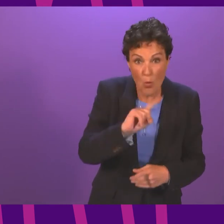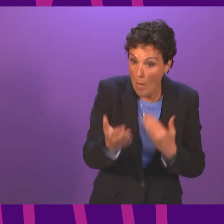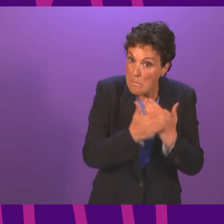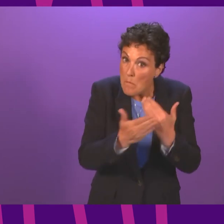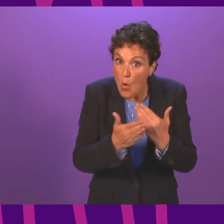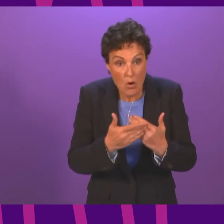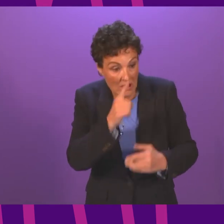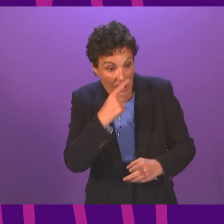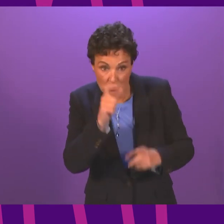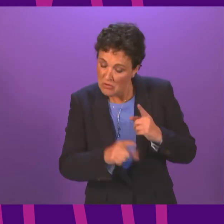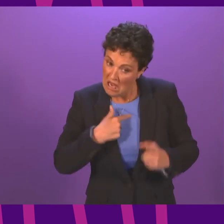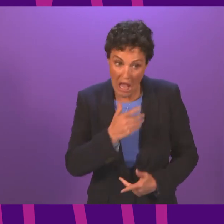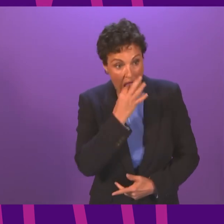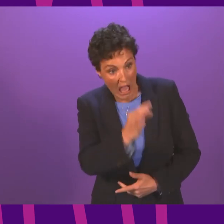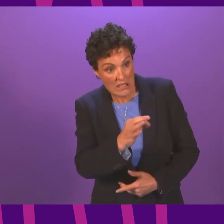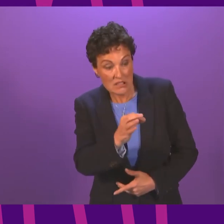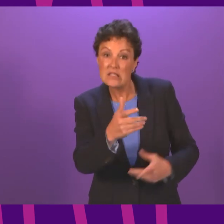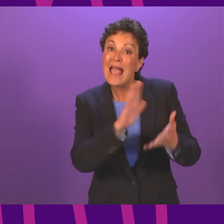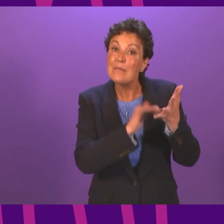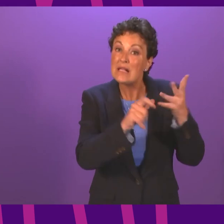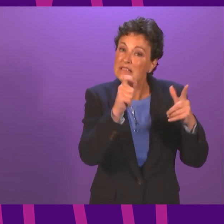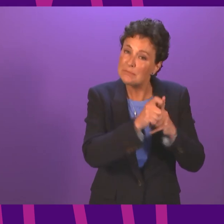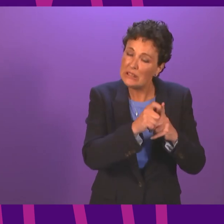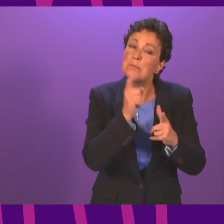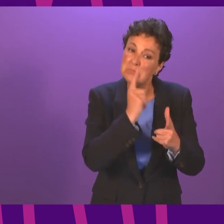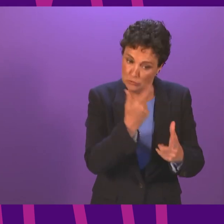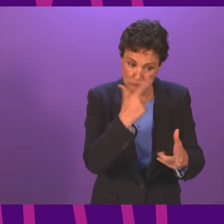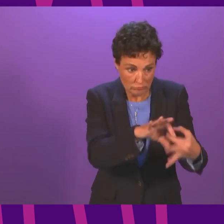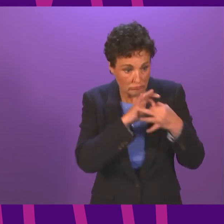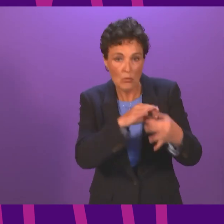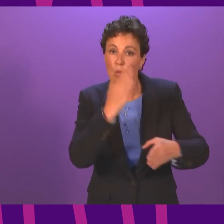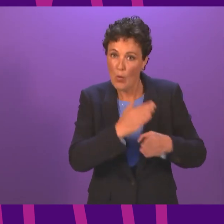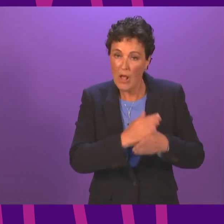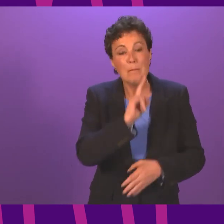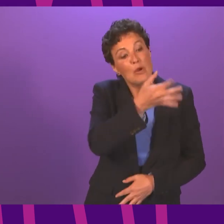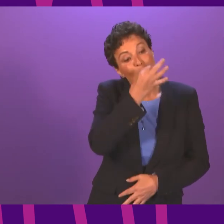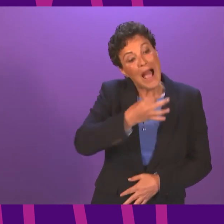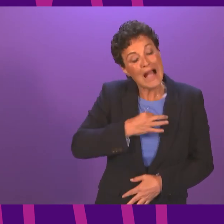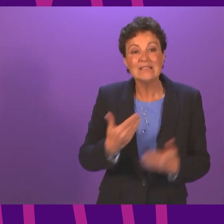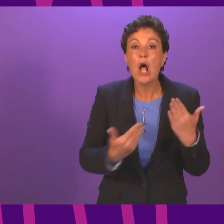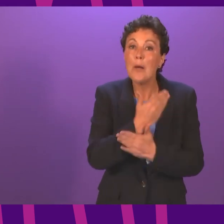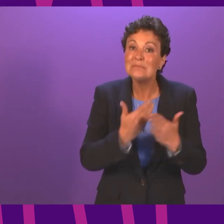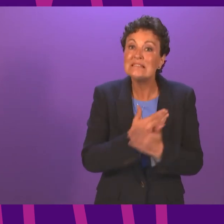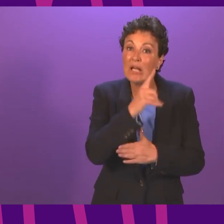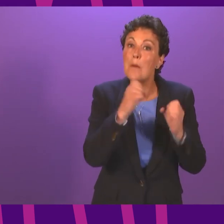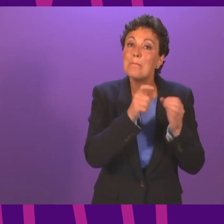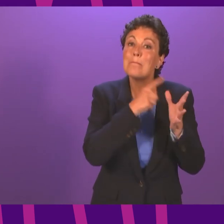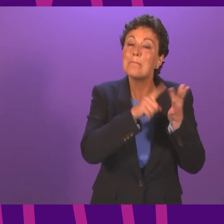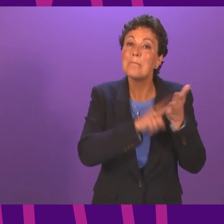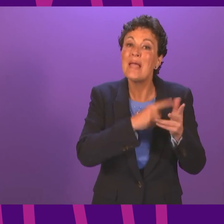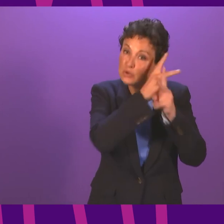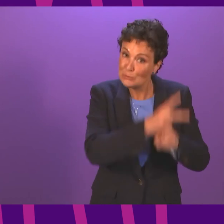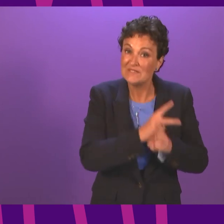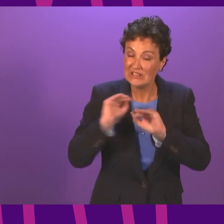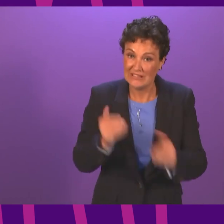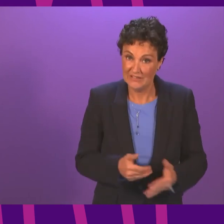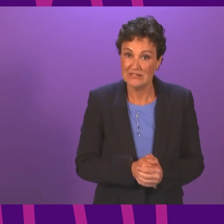invite the member to work with me in this as well but on bail supervision as the member requested an update on that we have invested on bail supervision services